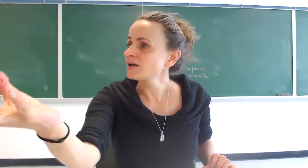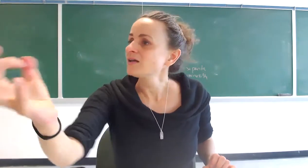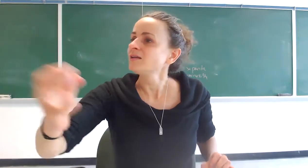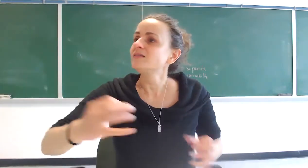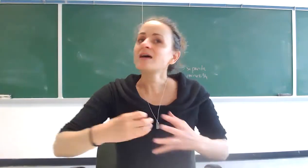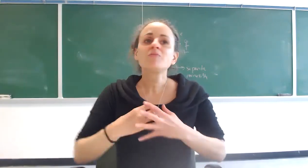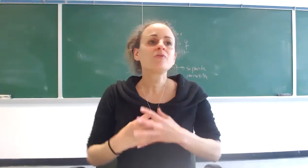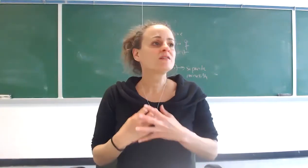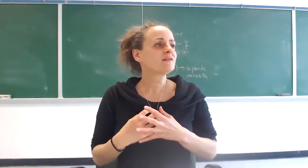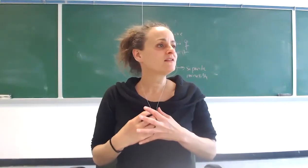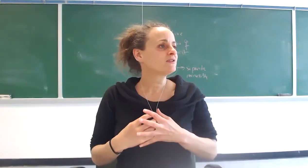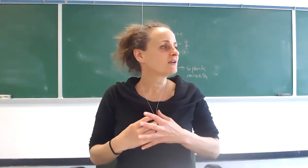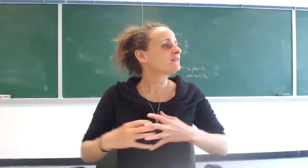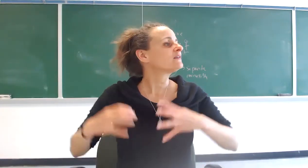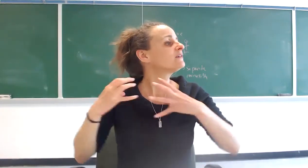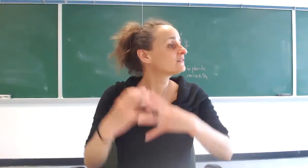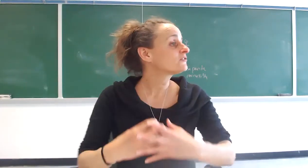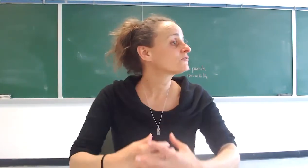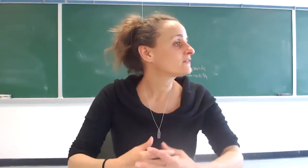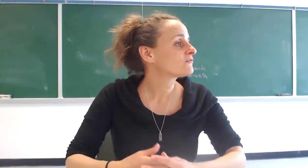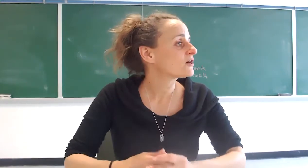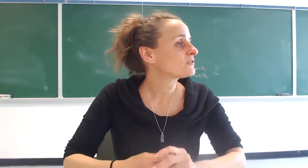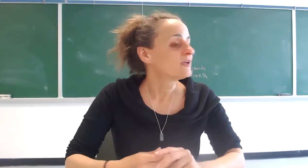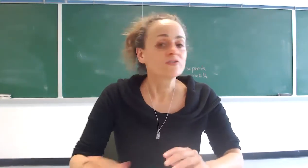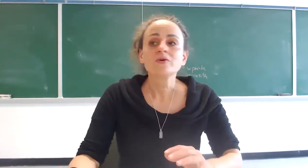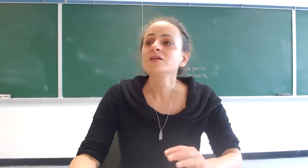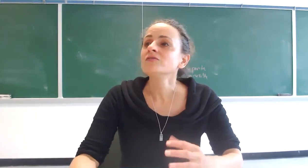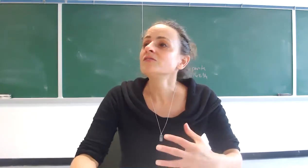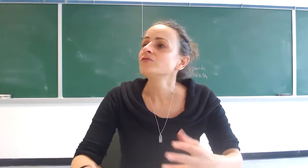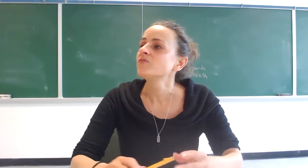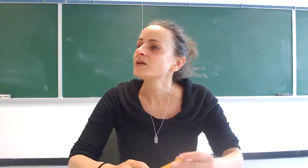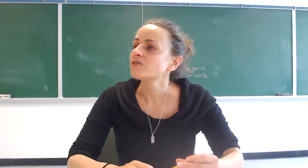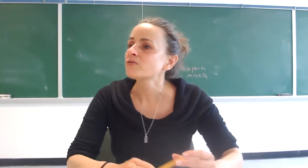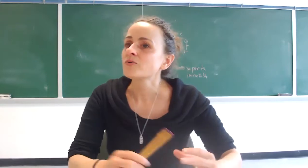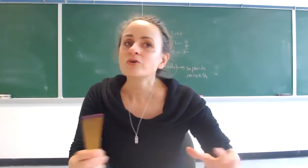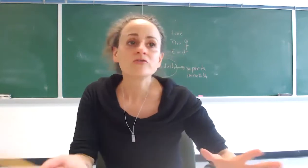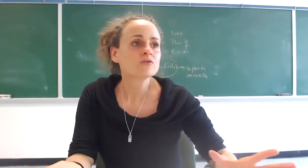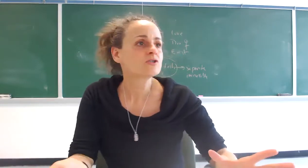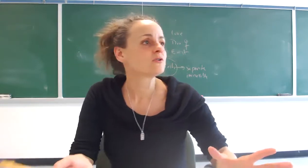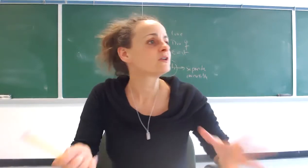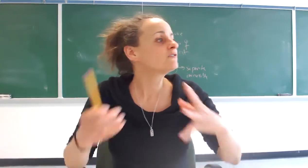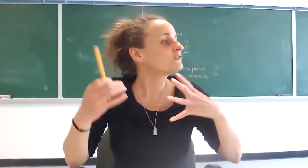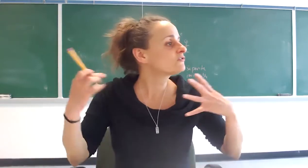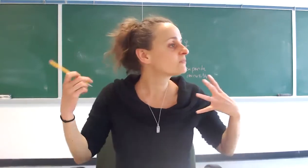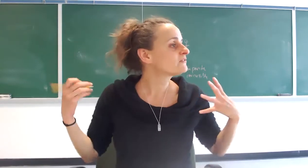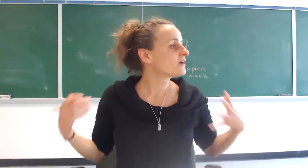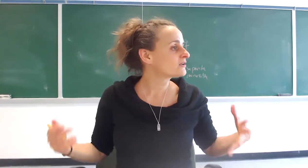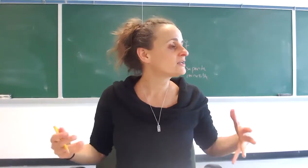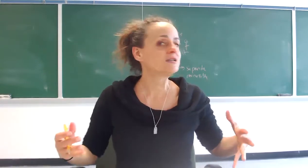that point says living us is the trace of god within so even if you've been through the worst torture or even if you've been violated